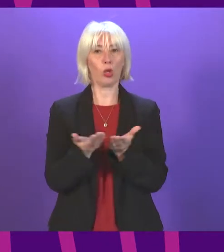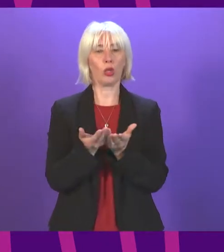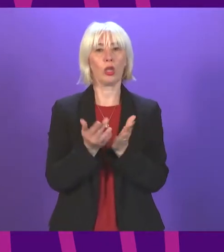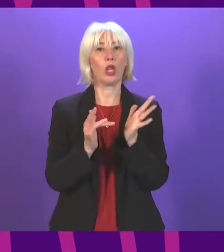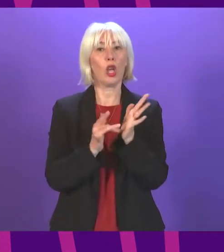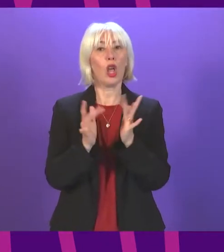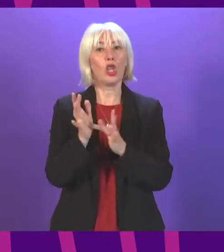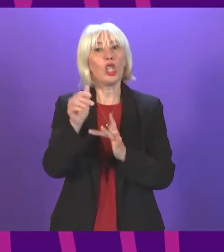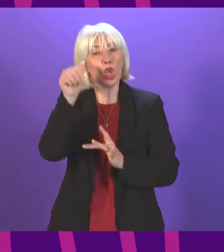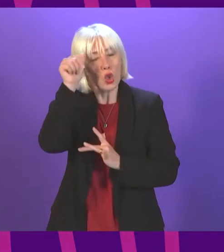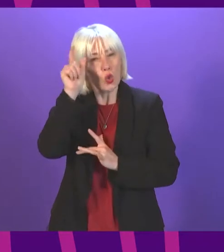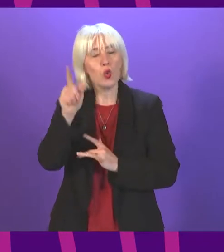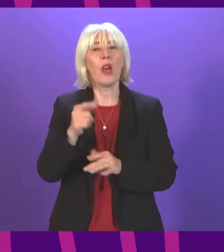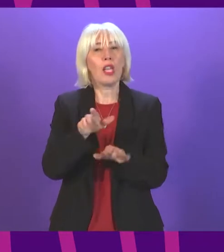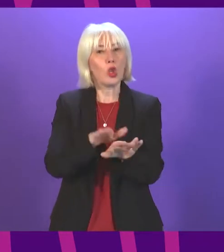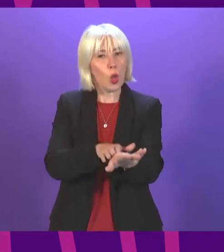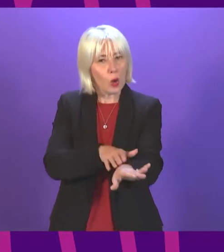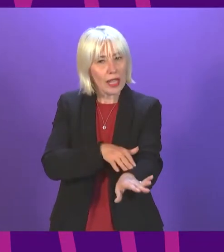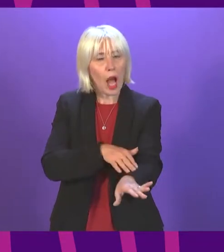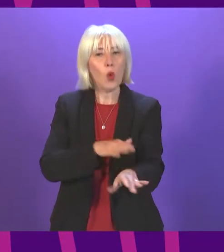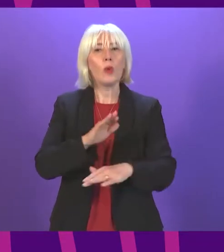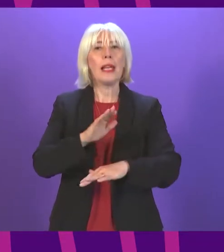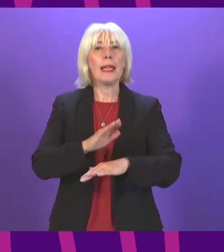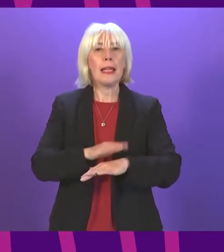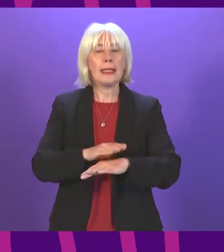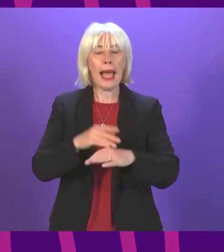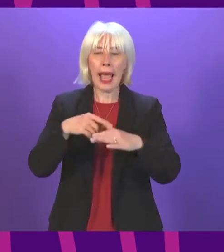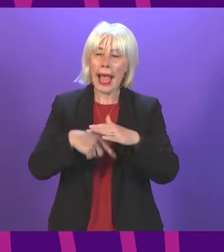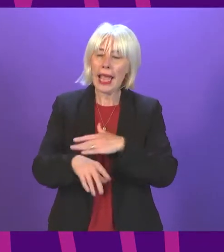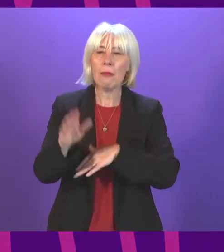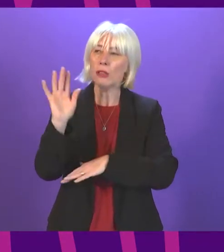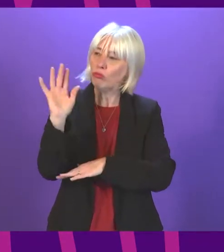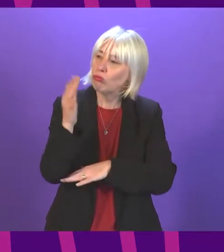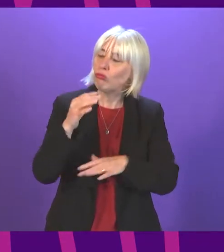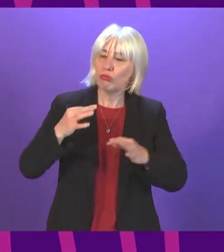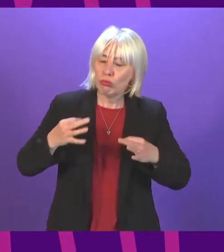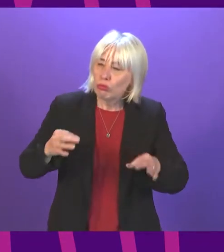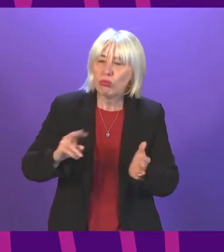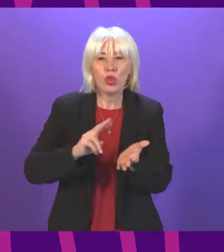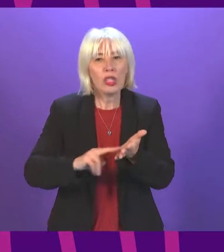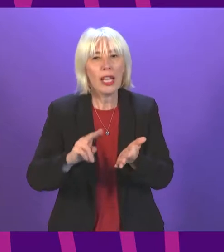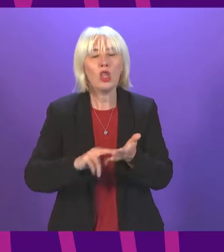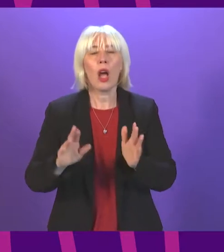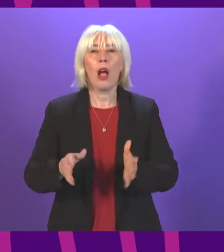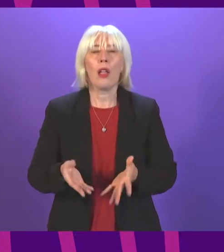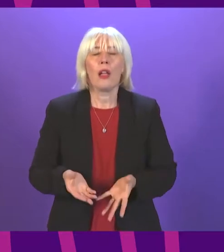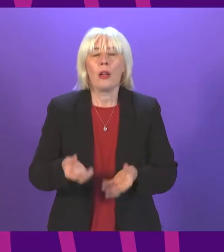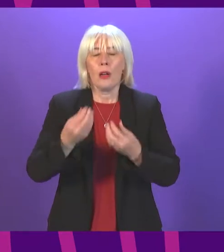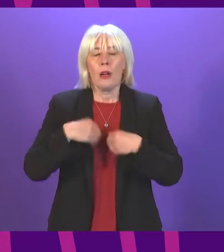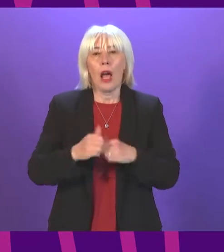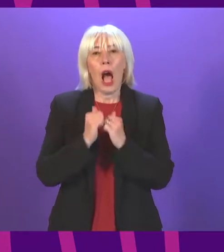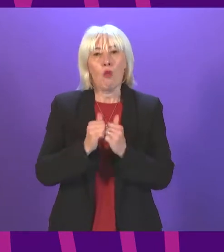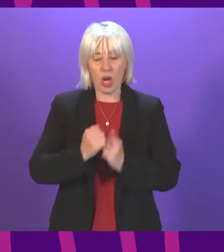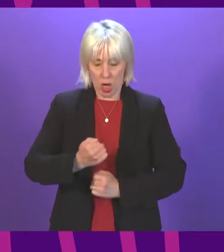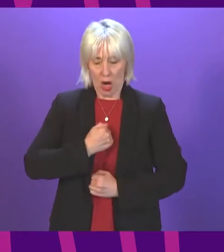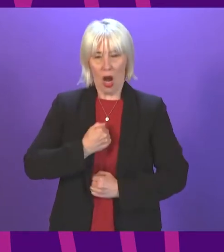KNEW THAT WHEN WE SLOW DOWN AND TAKE TIME TO BE IN NATURE, WE CULTIVATE A GREATER APPRECIATION FOR OUR OWN